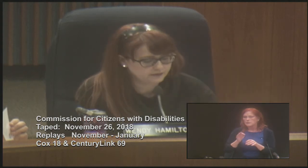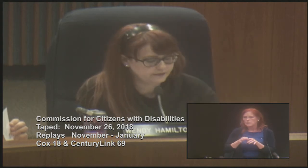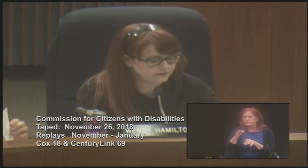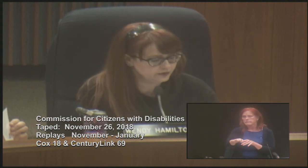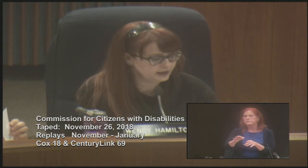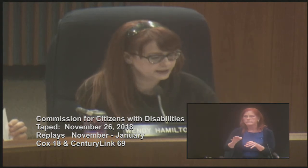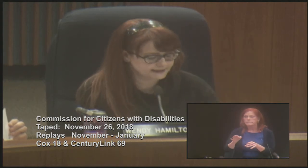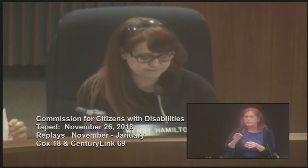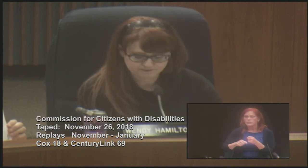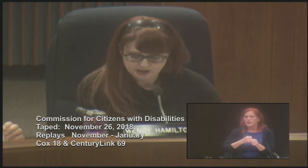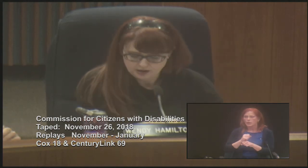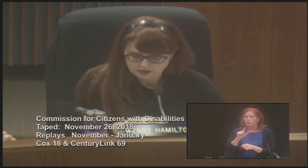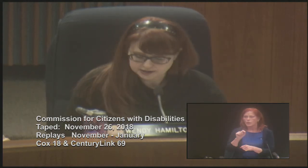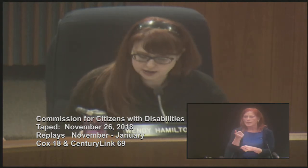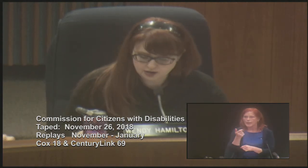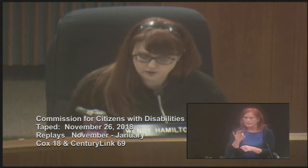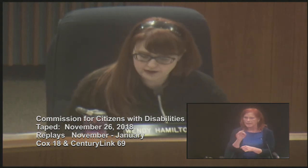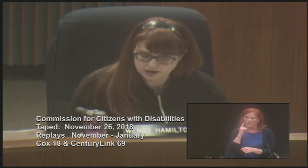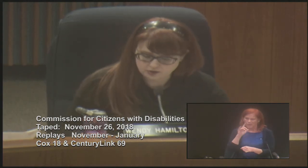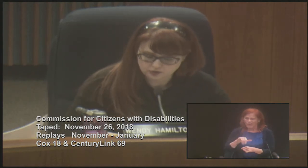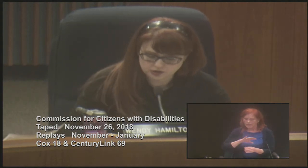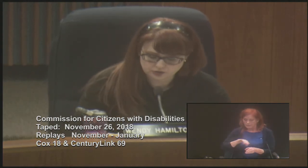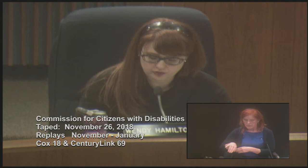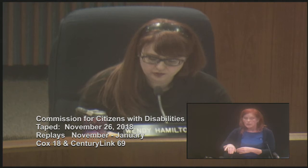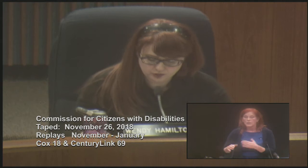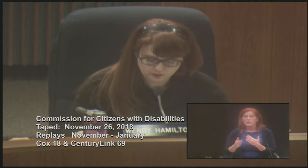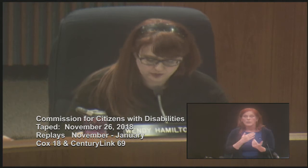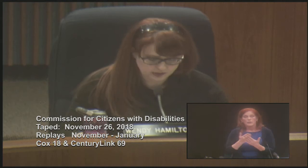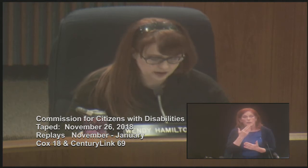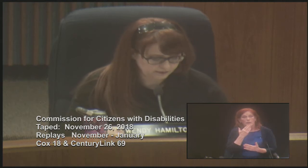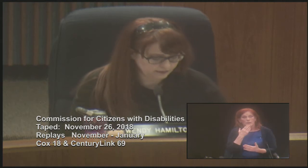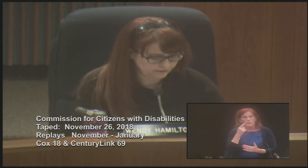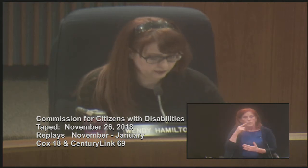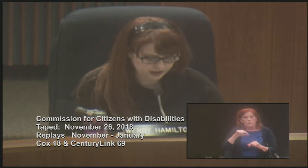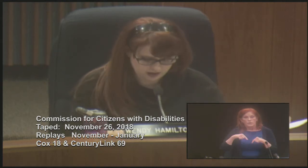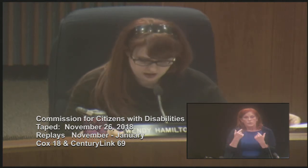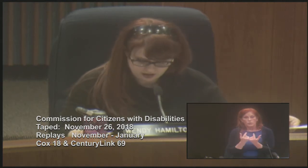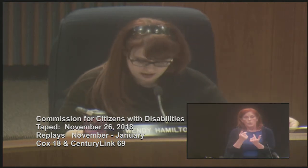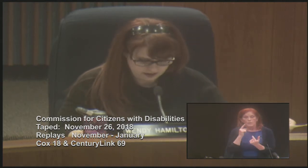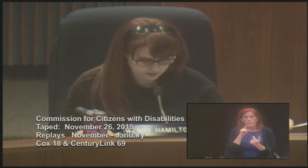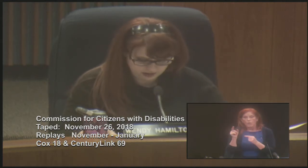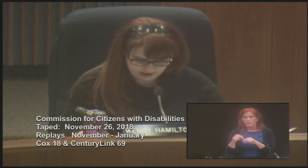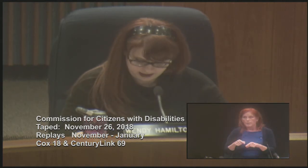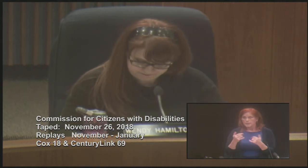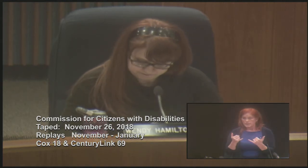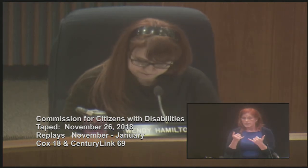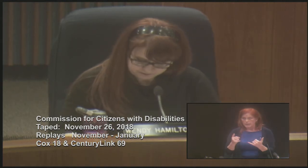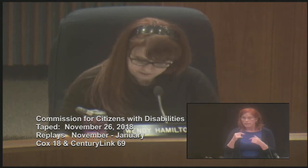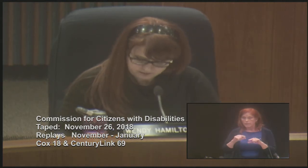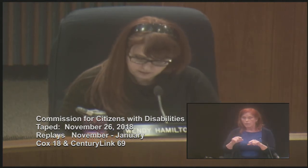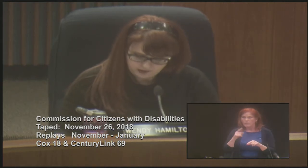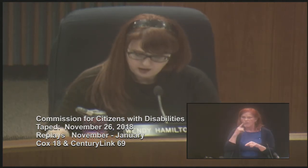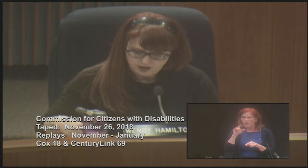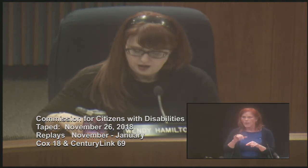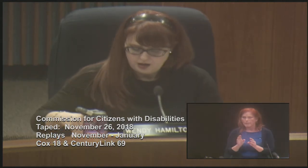for the for the minutes. So thank you to the group for being here in the pre-meeting.